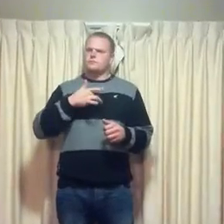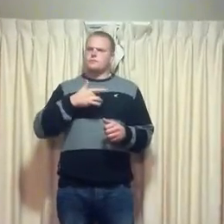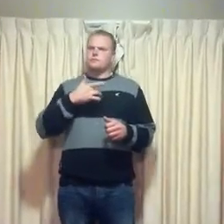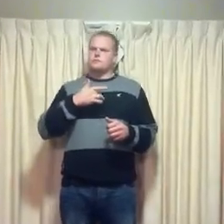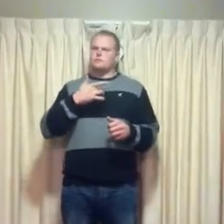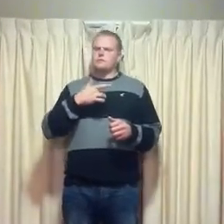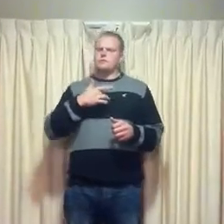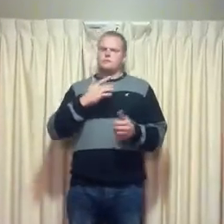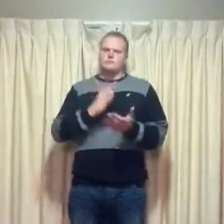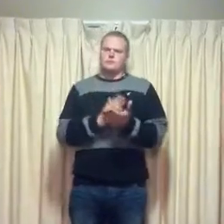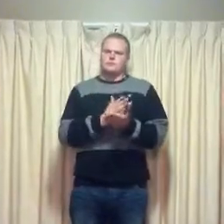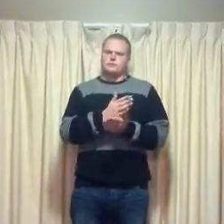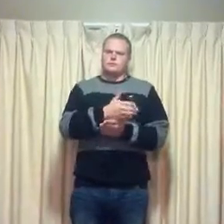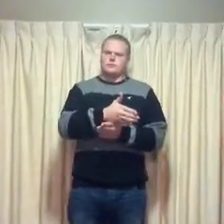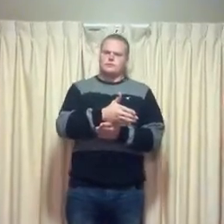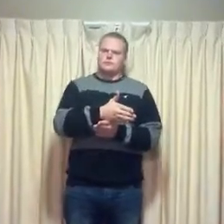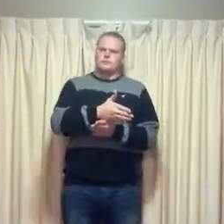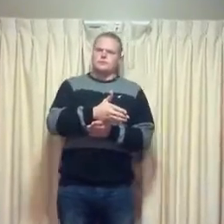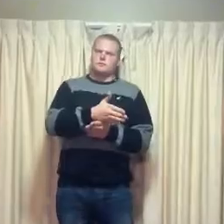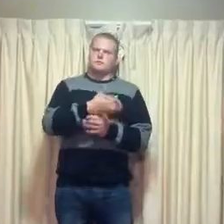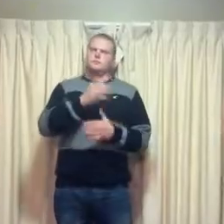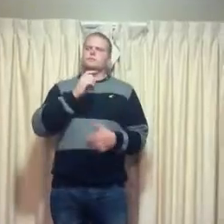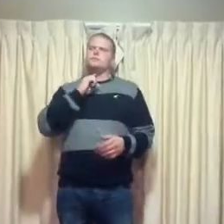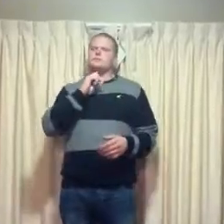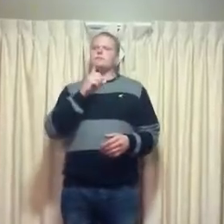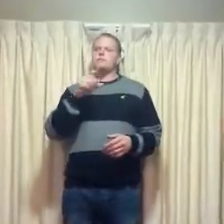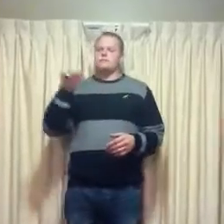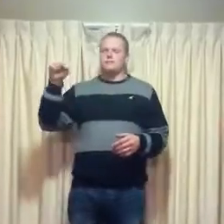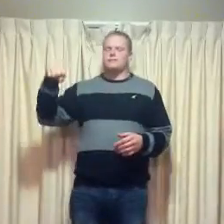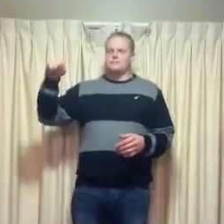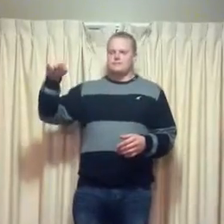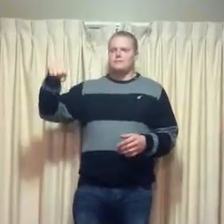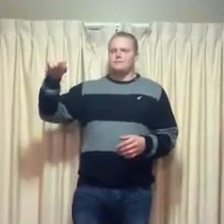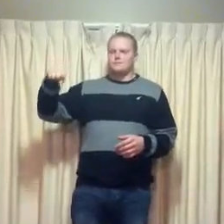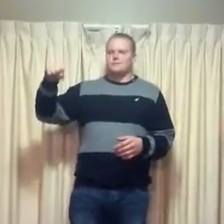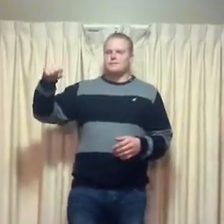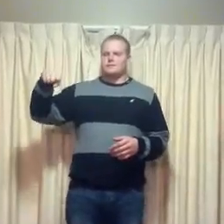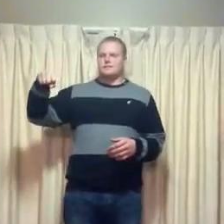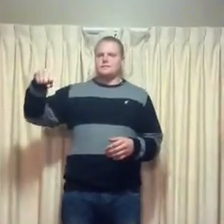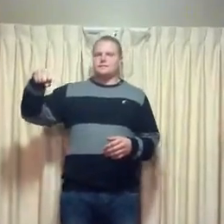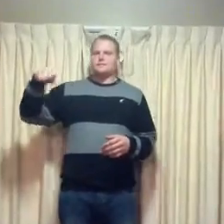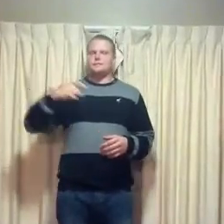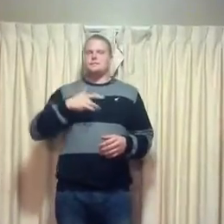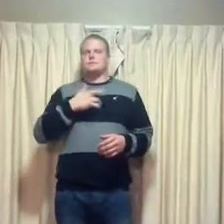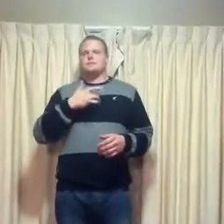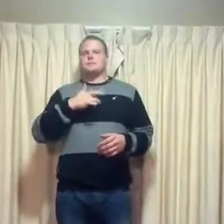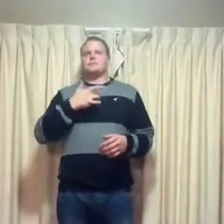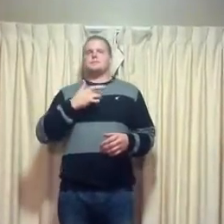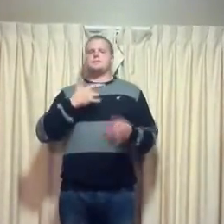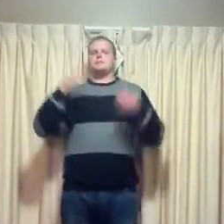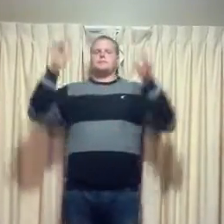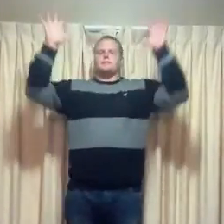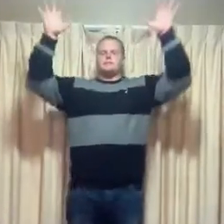all right? And I'll say yes, I feel wonderful